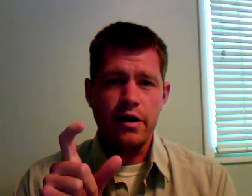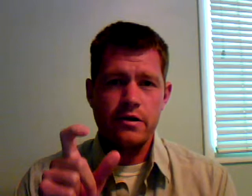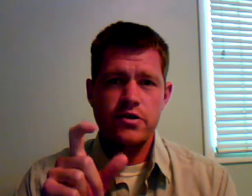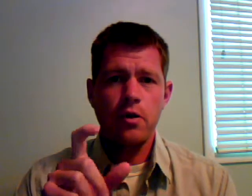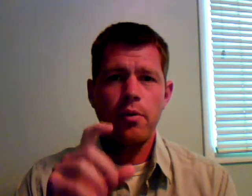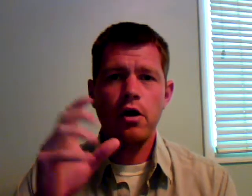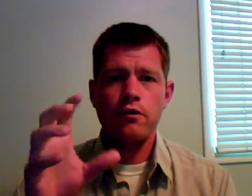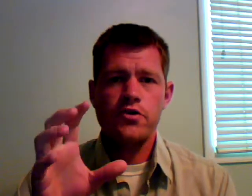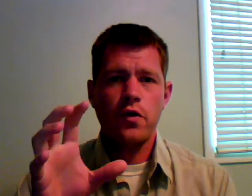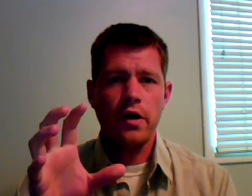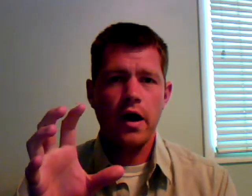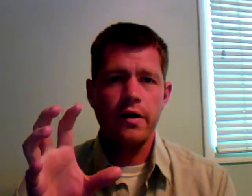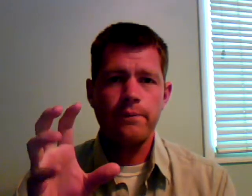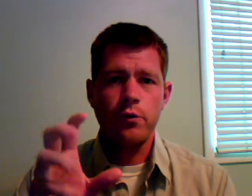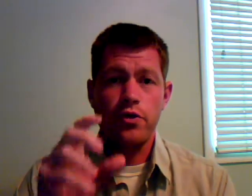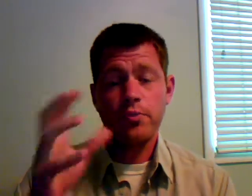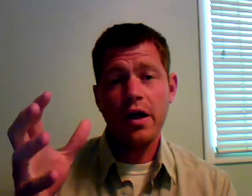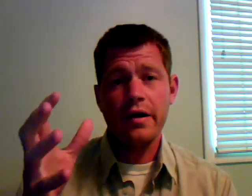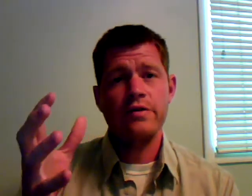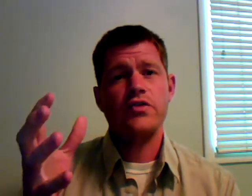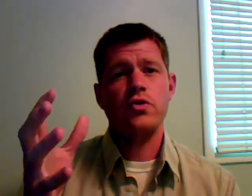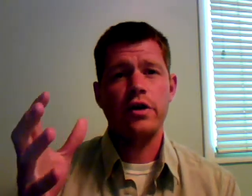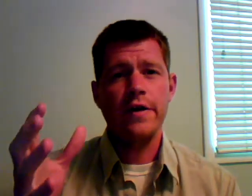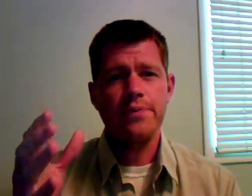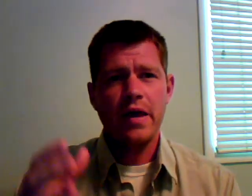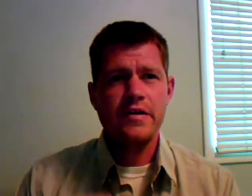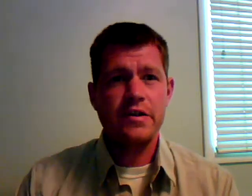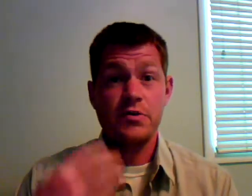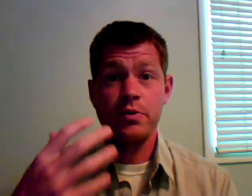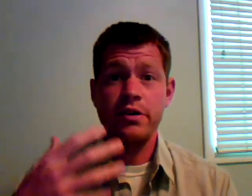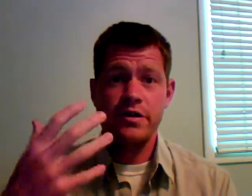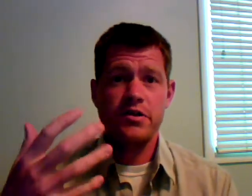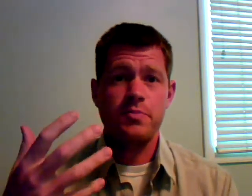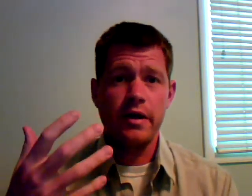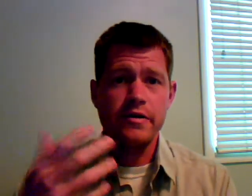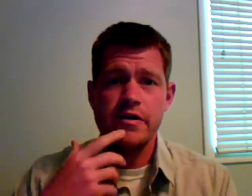carried. So part of what's going on with the plot in this story is that it's building suspense.